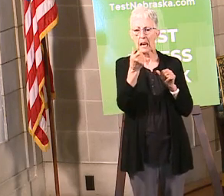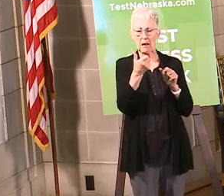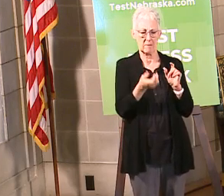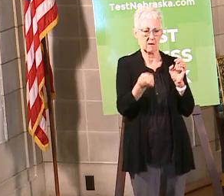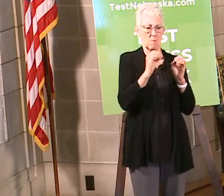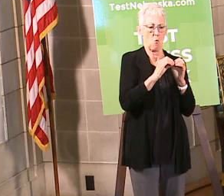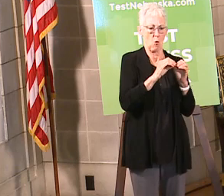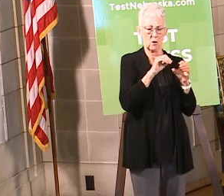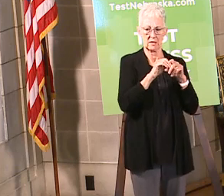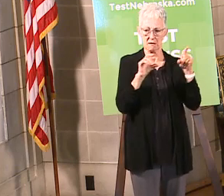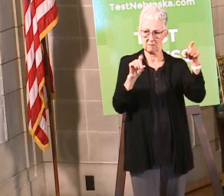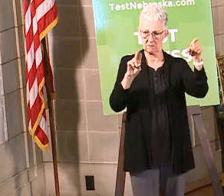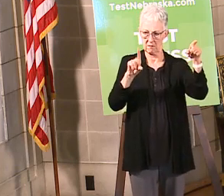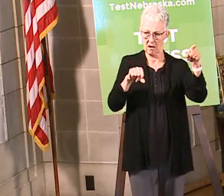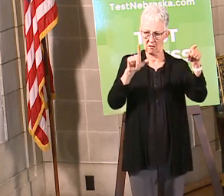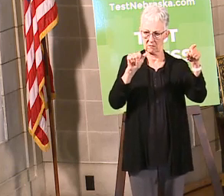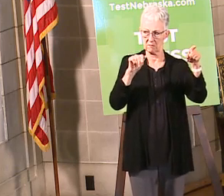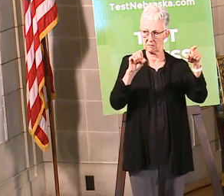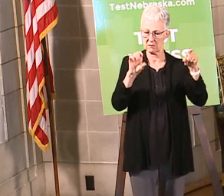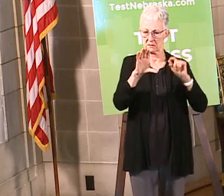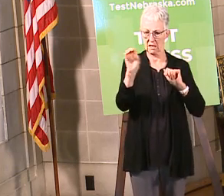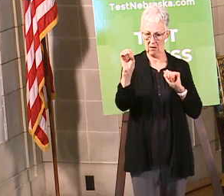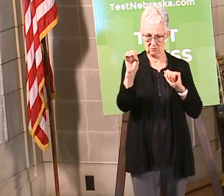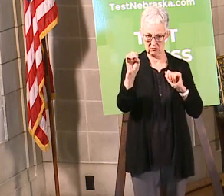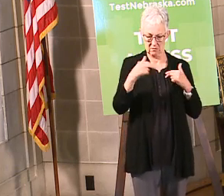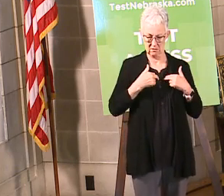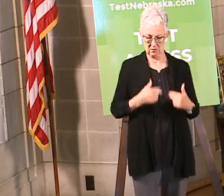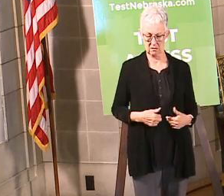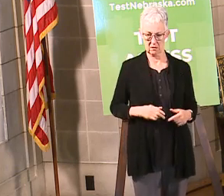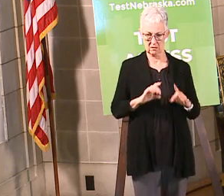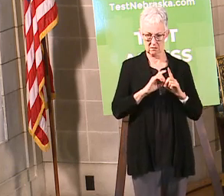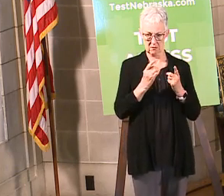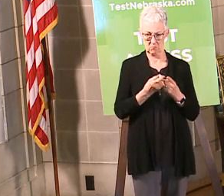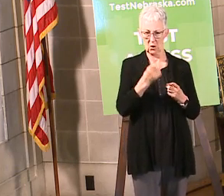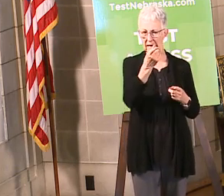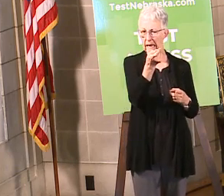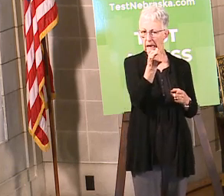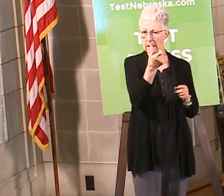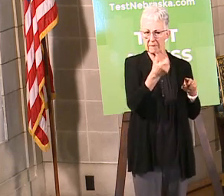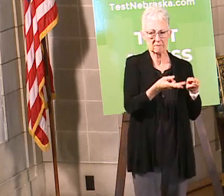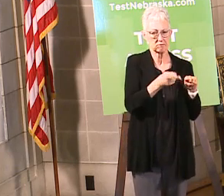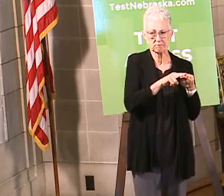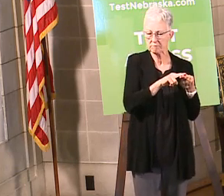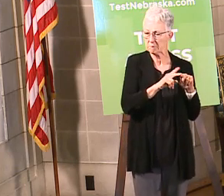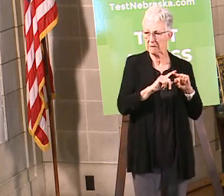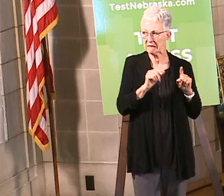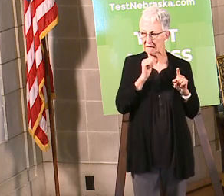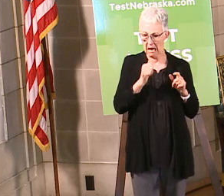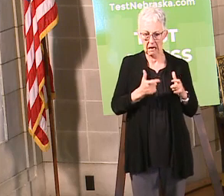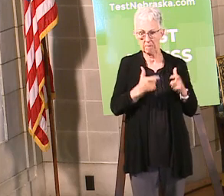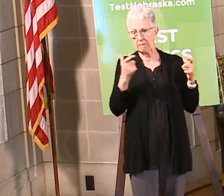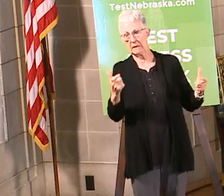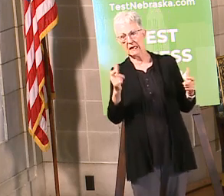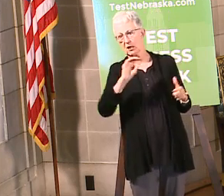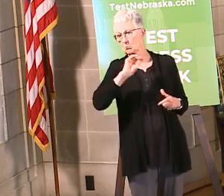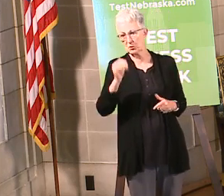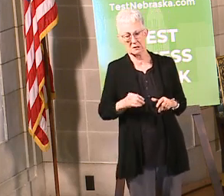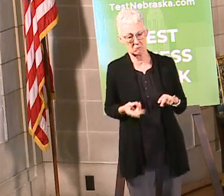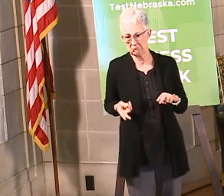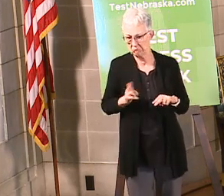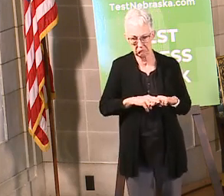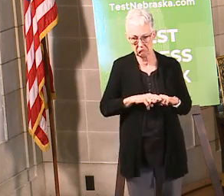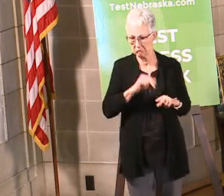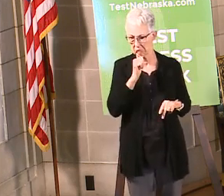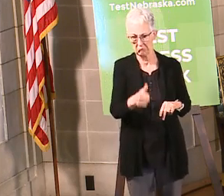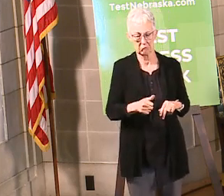the Douglas County area, the Douglas County Health Department, but really not a major change as far as percentage goes. As the governor